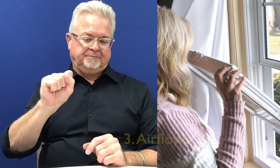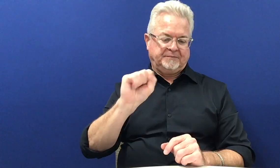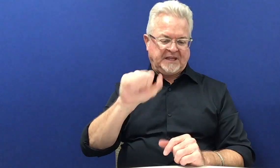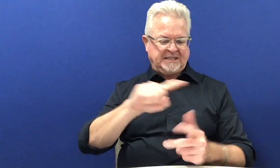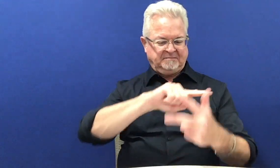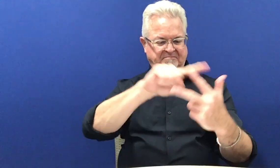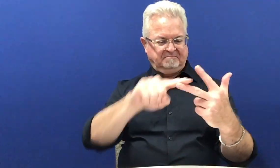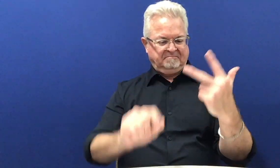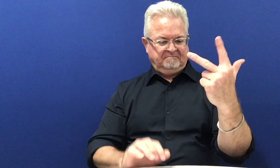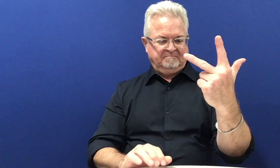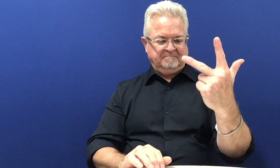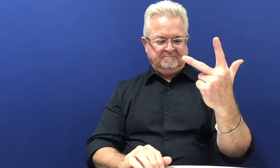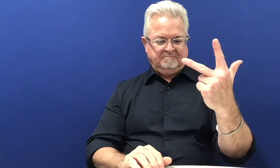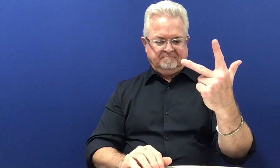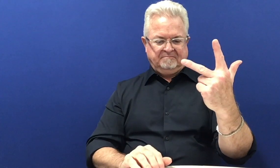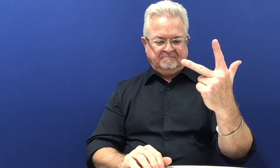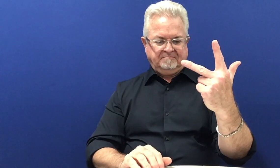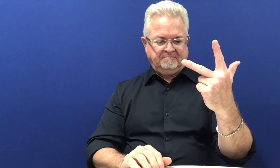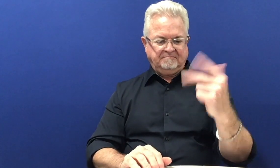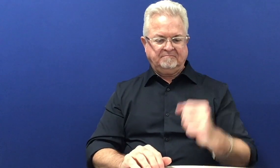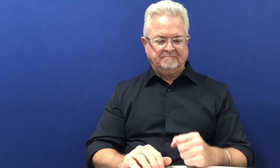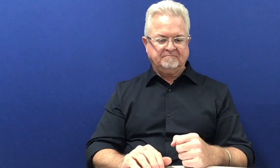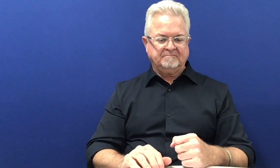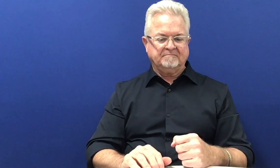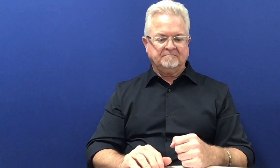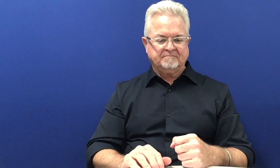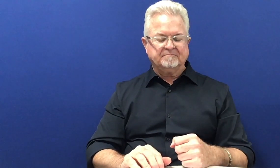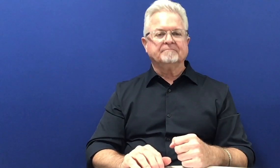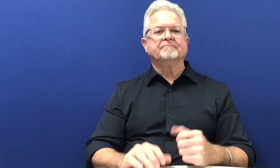if the air is not circulating. And we don't want you to get those germs.